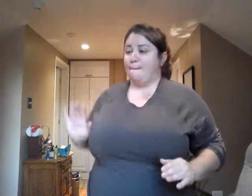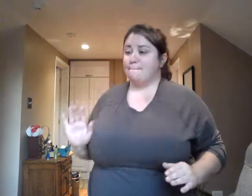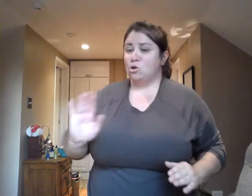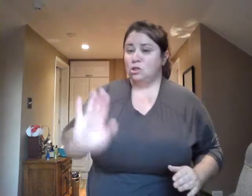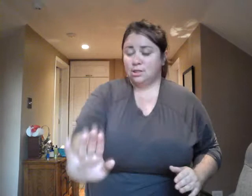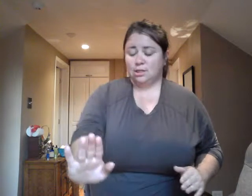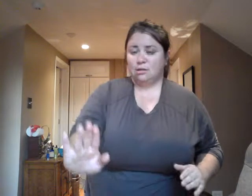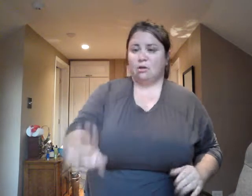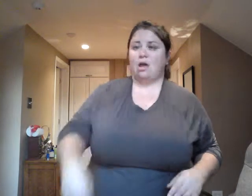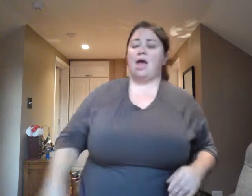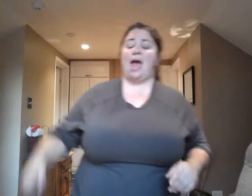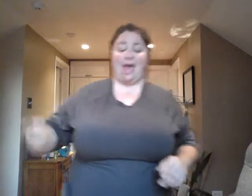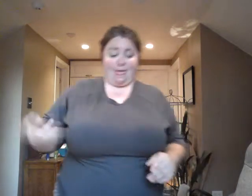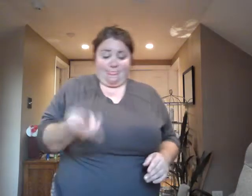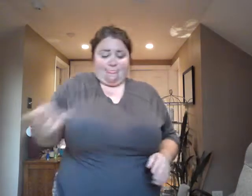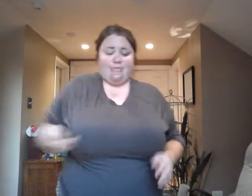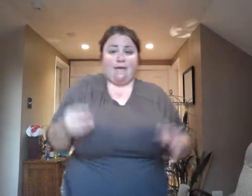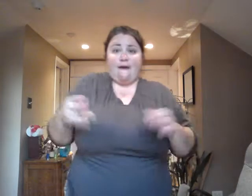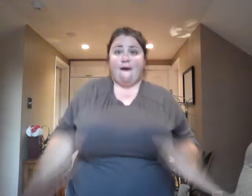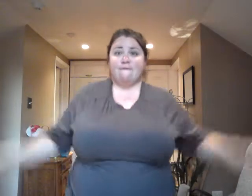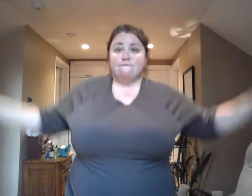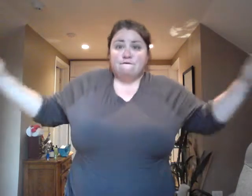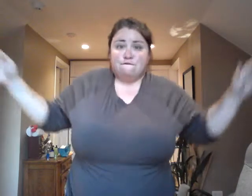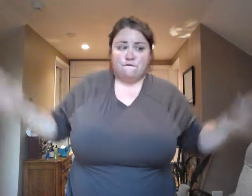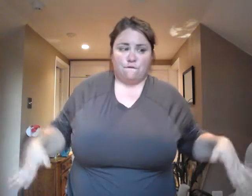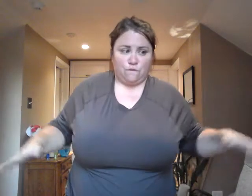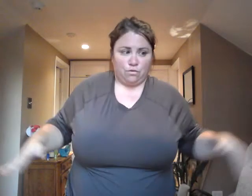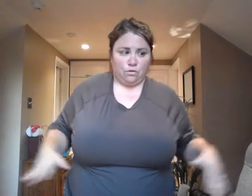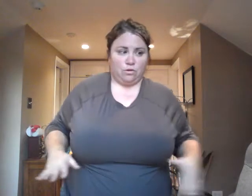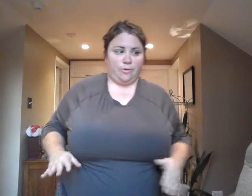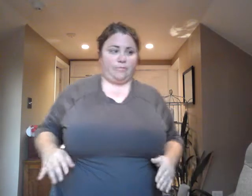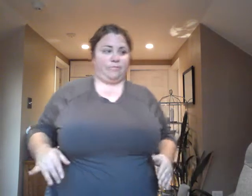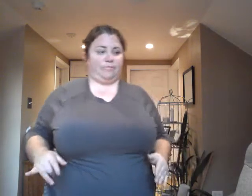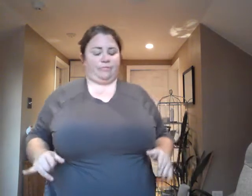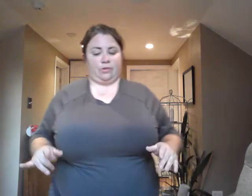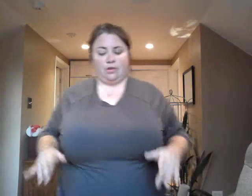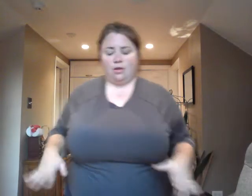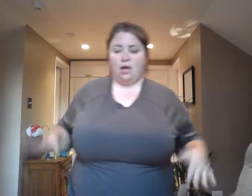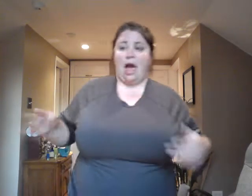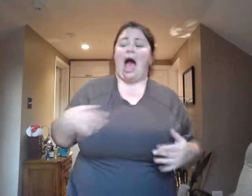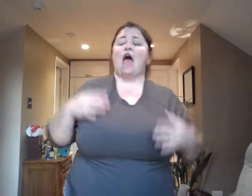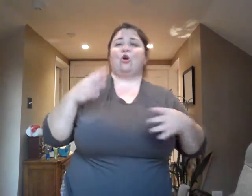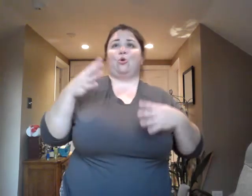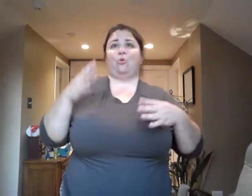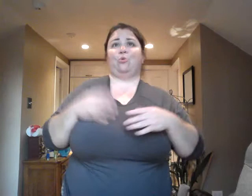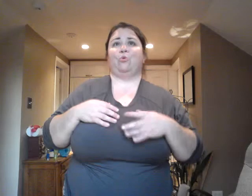move. I wish you all a good flight. Thank you.